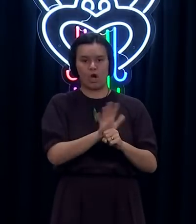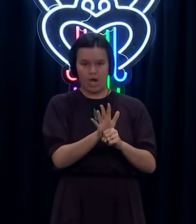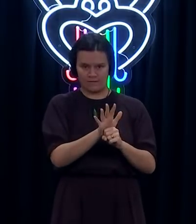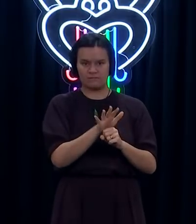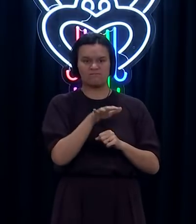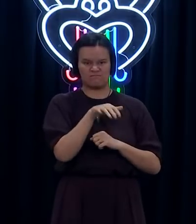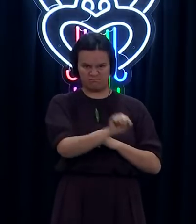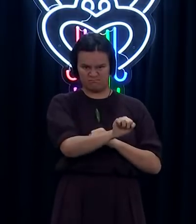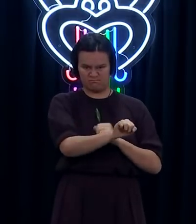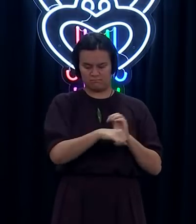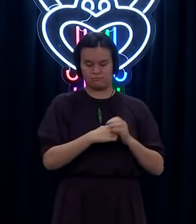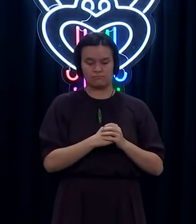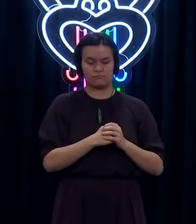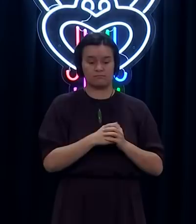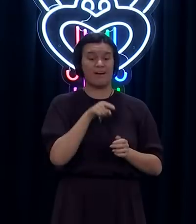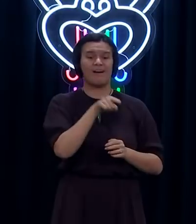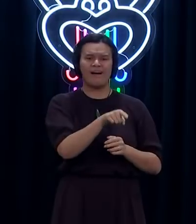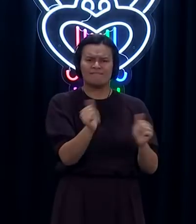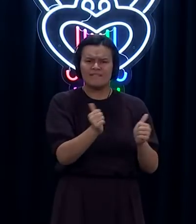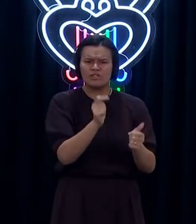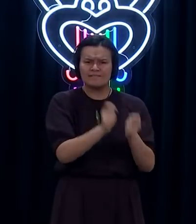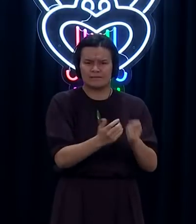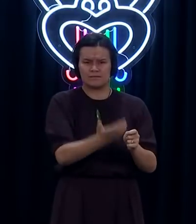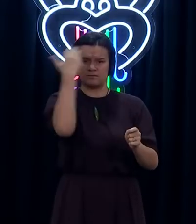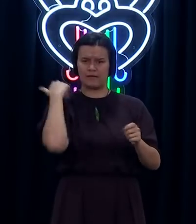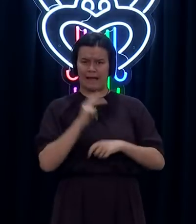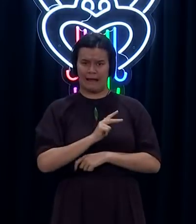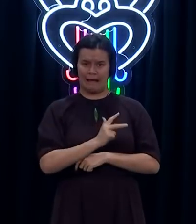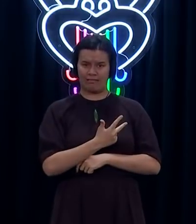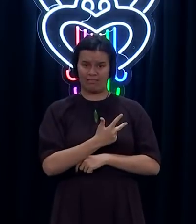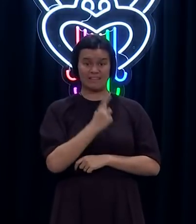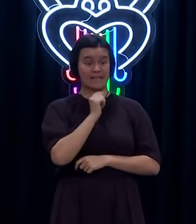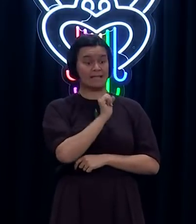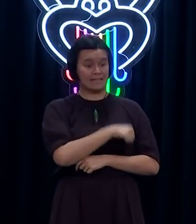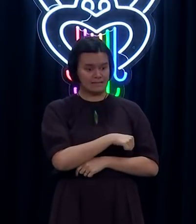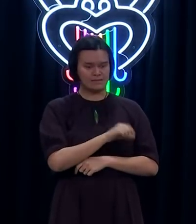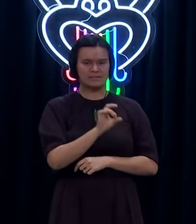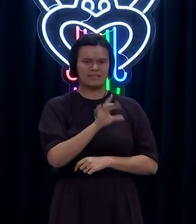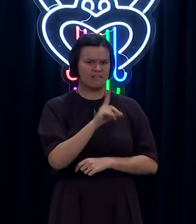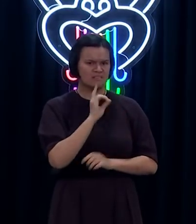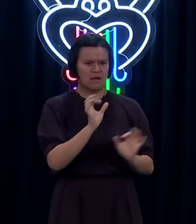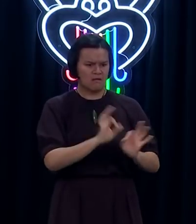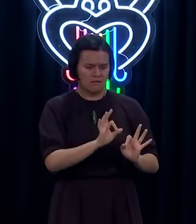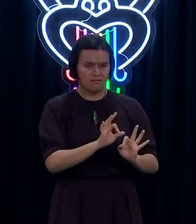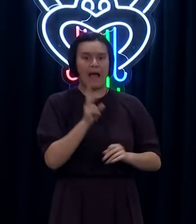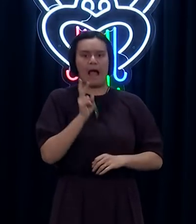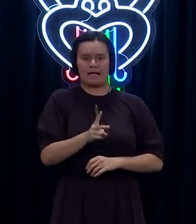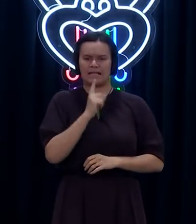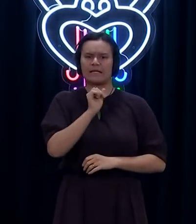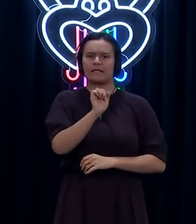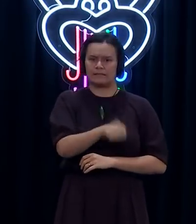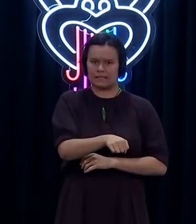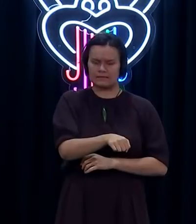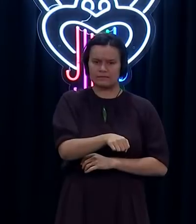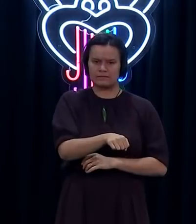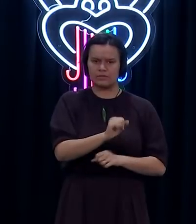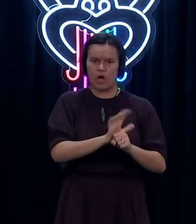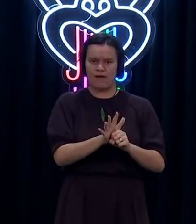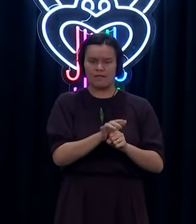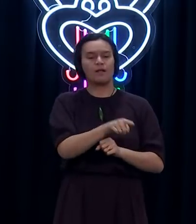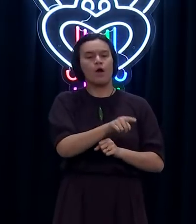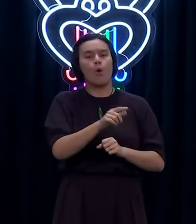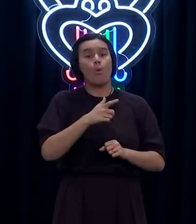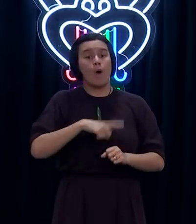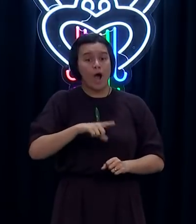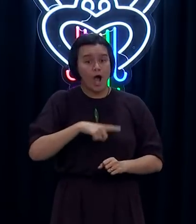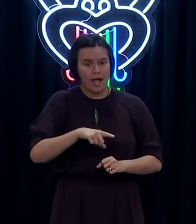from a sample on the 8th and a negative result on the 10th. These positive detections are likely to relate to known cases